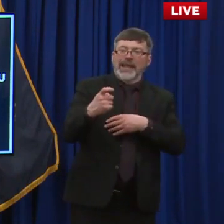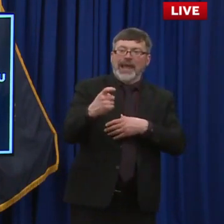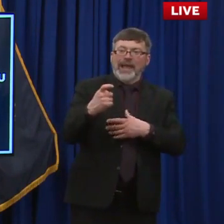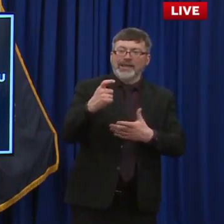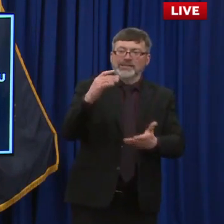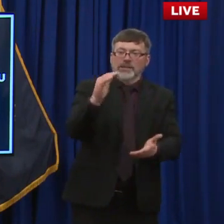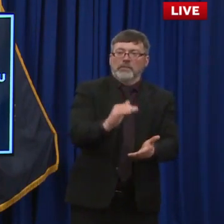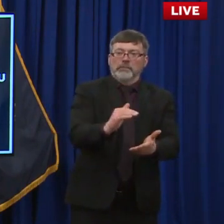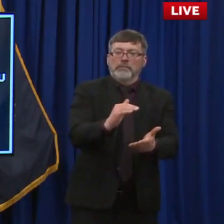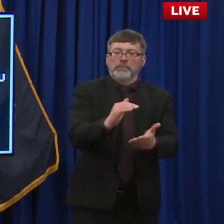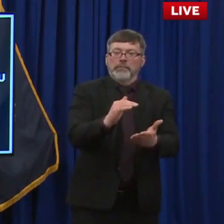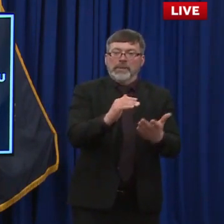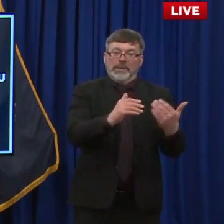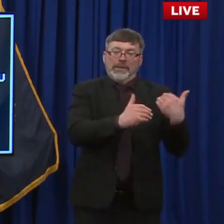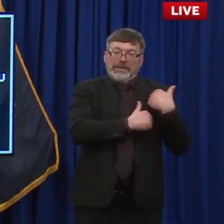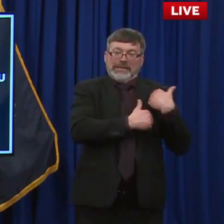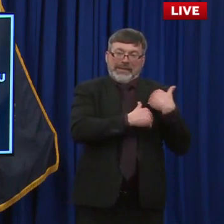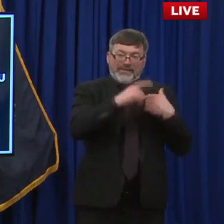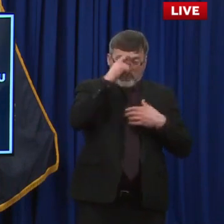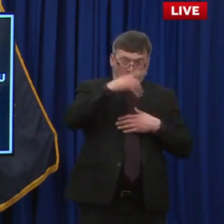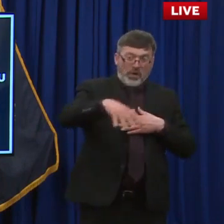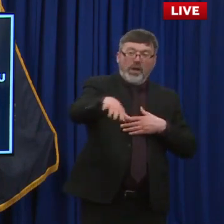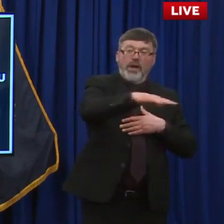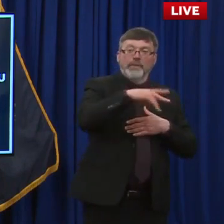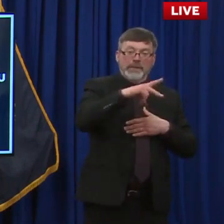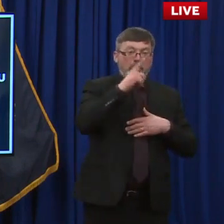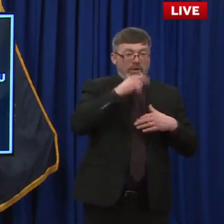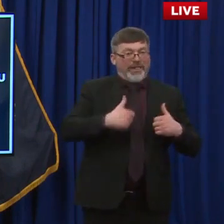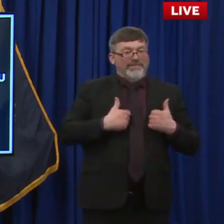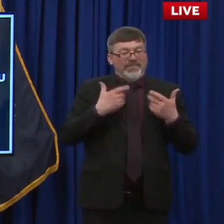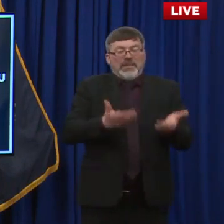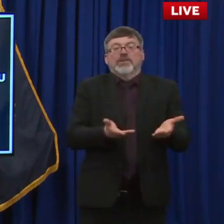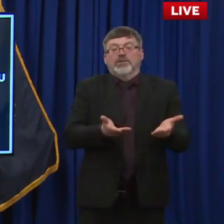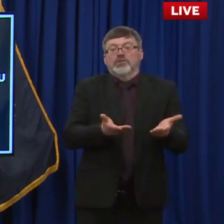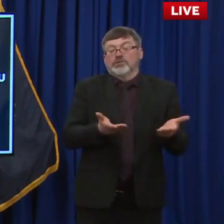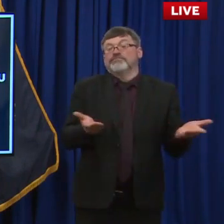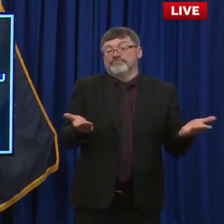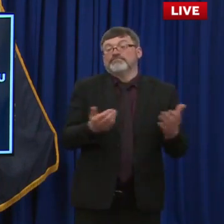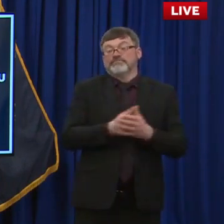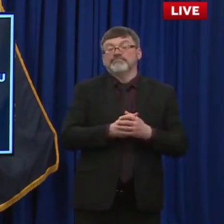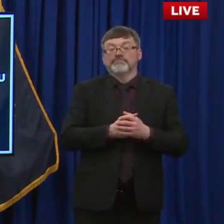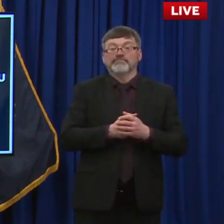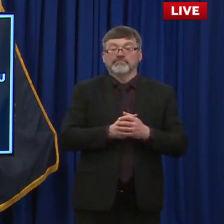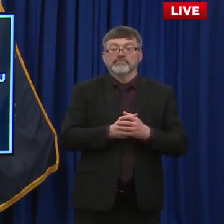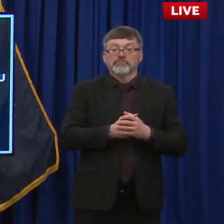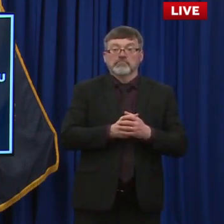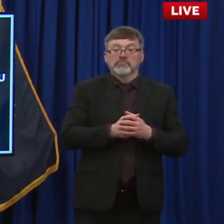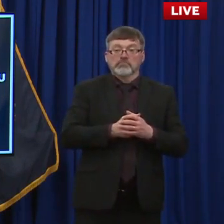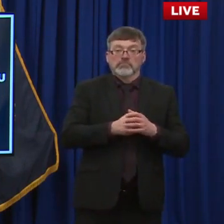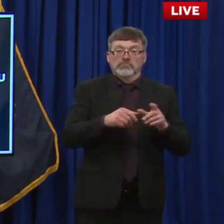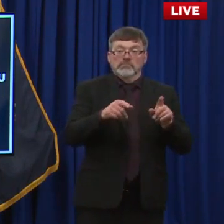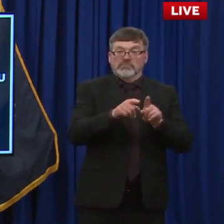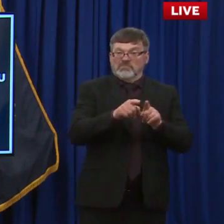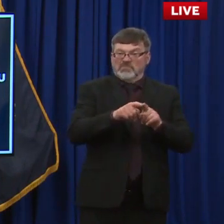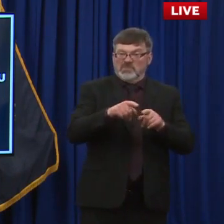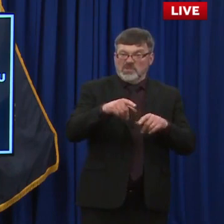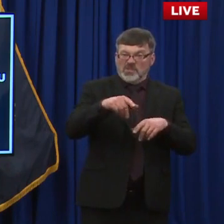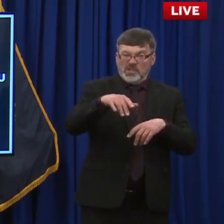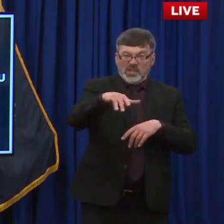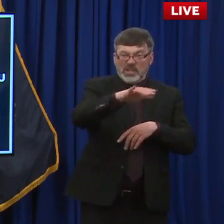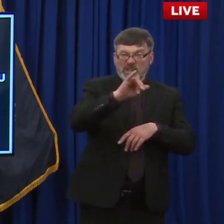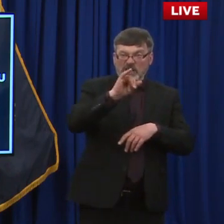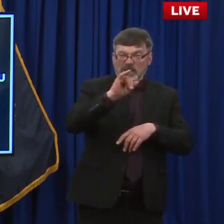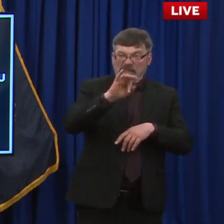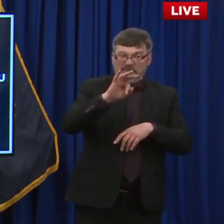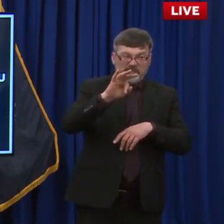tax property burden for the citizens of Hudson Hudson by millions, plus all the jobs that it creates. There's just a lot of reasons that